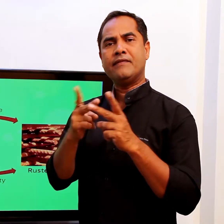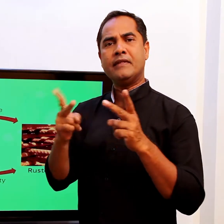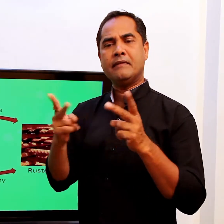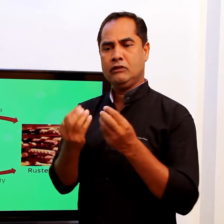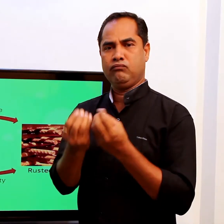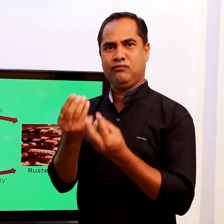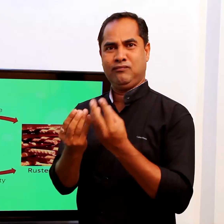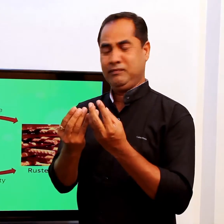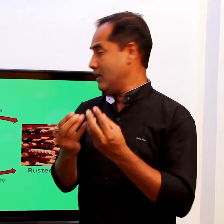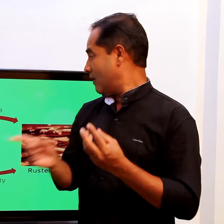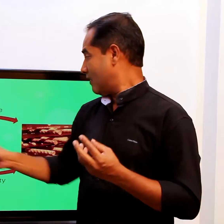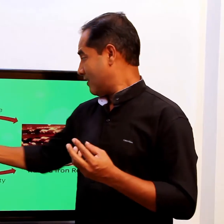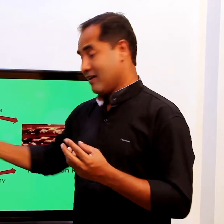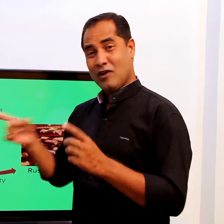That is a chemical reaction.